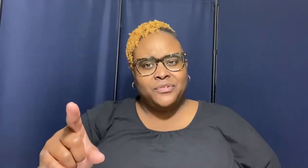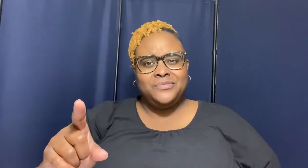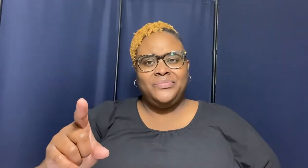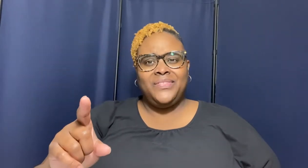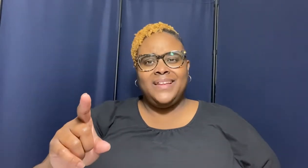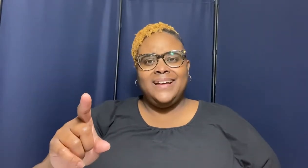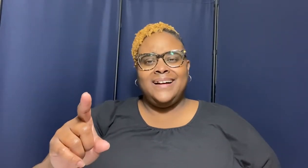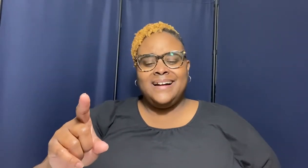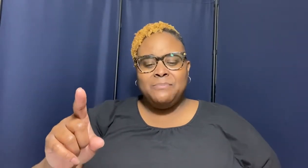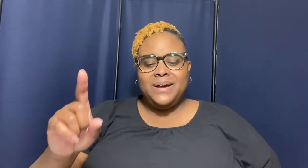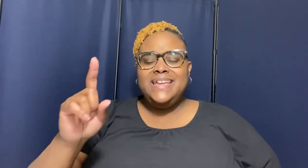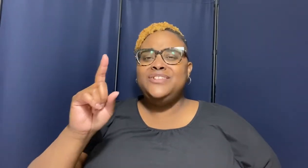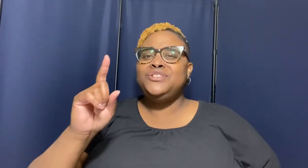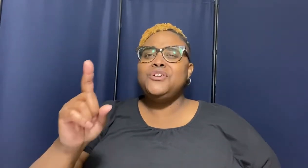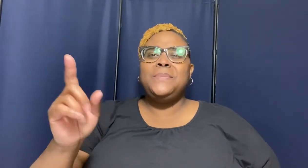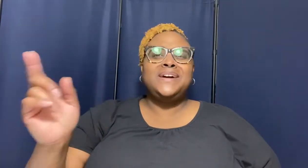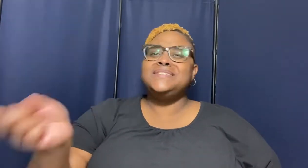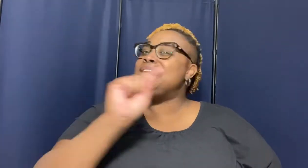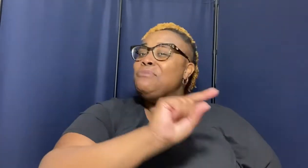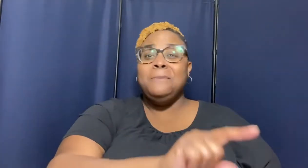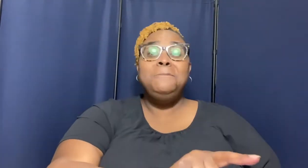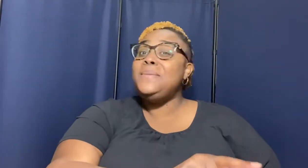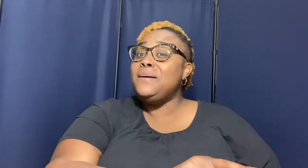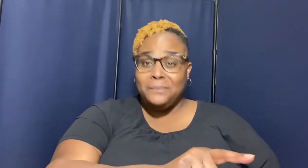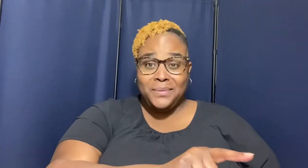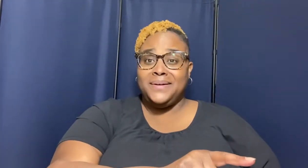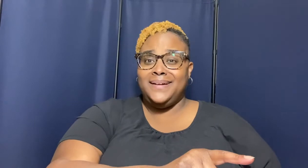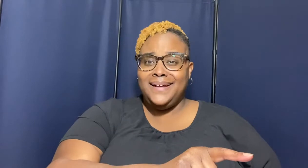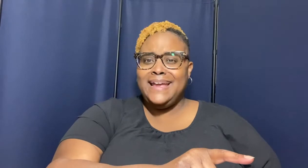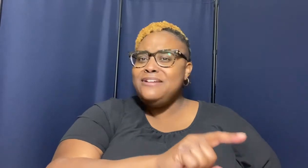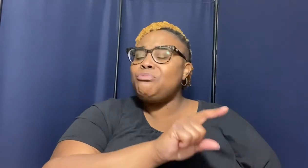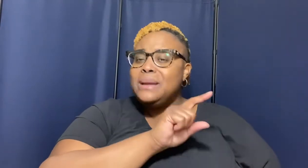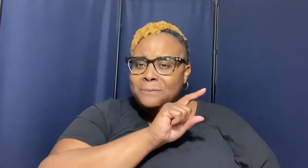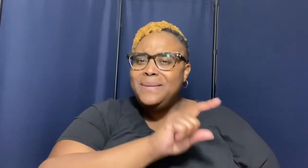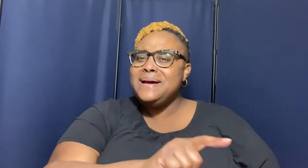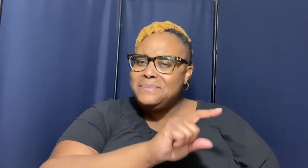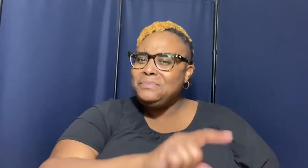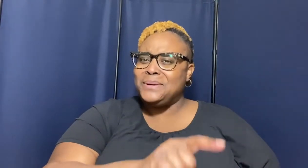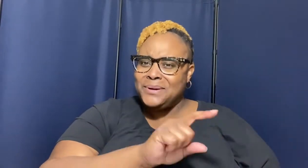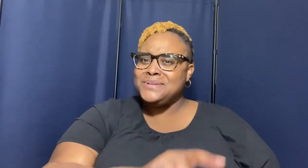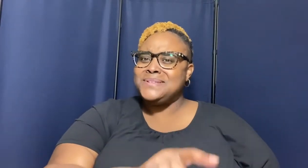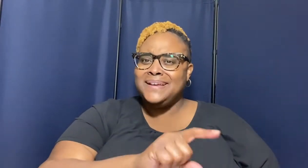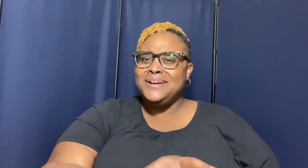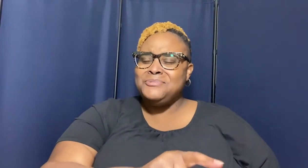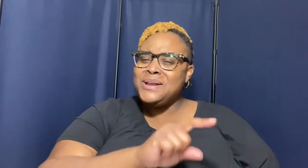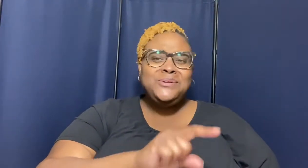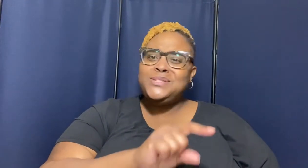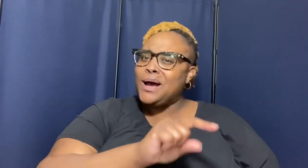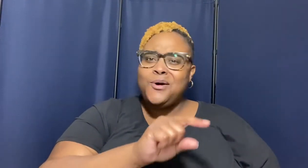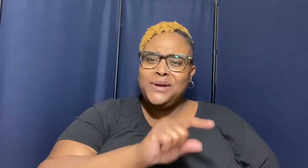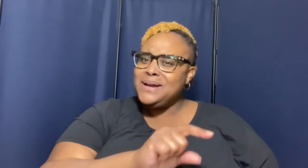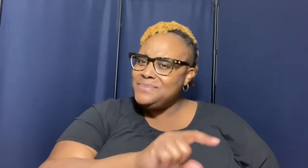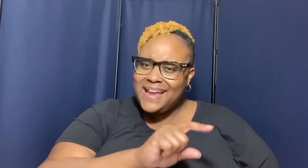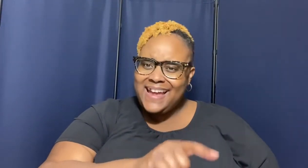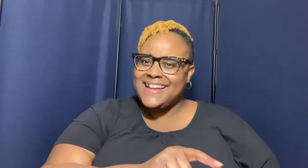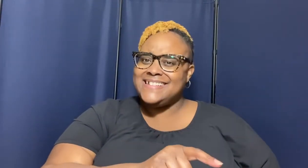huh but he do it because he remember he remembers when you told him yes